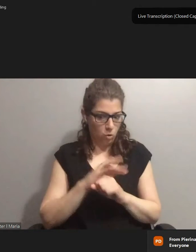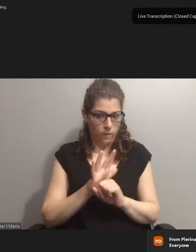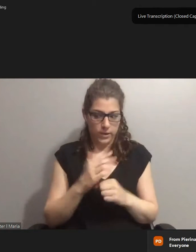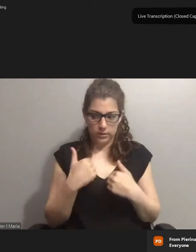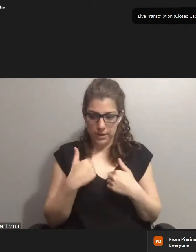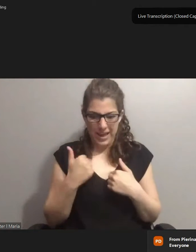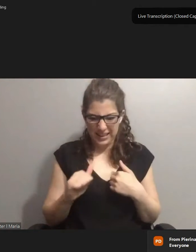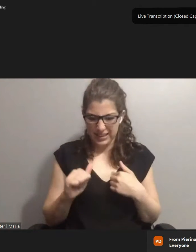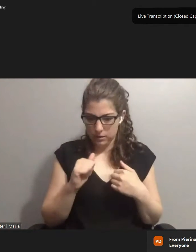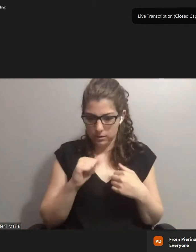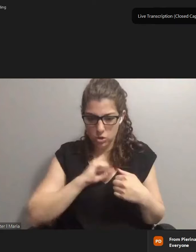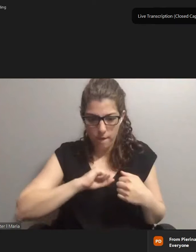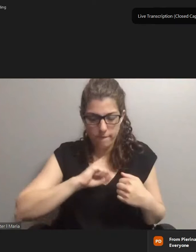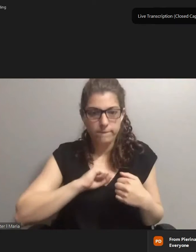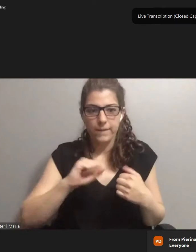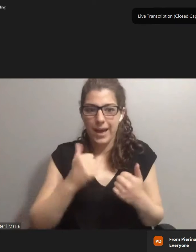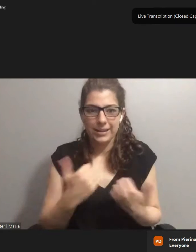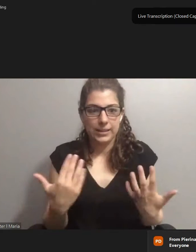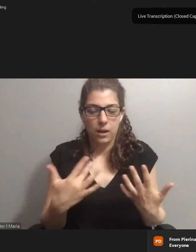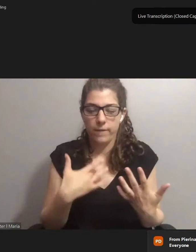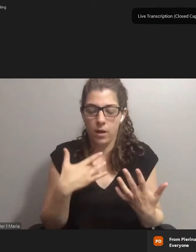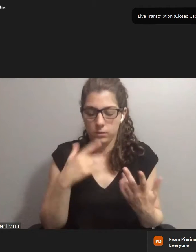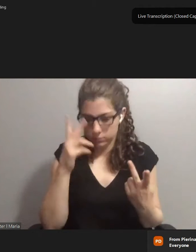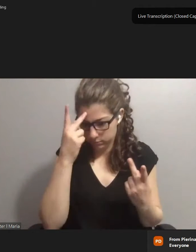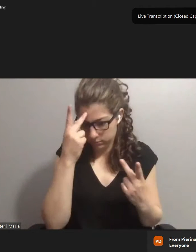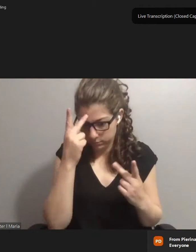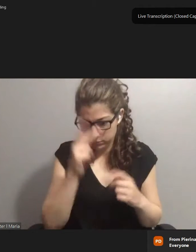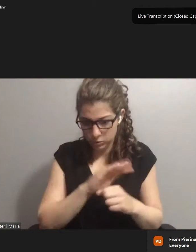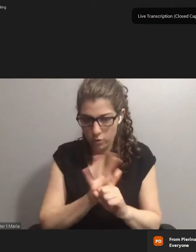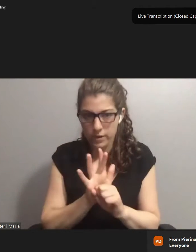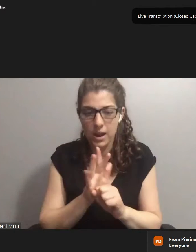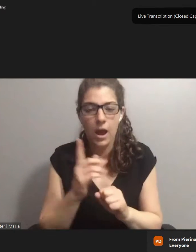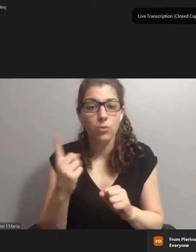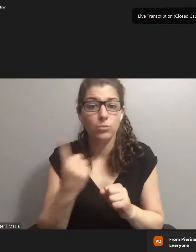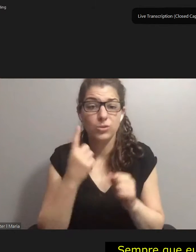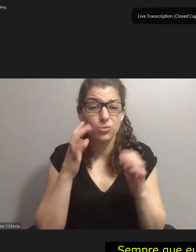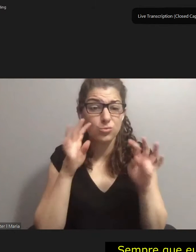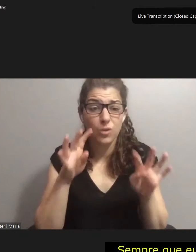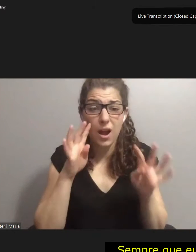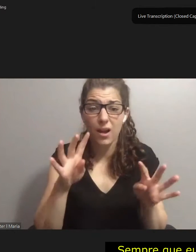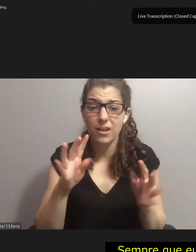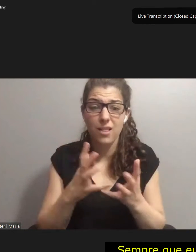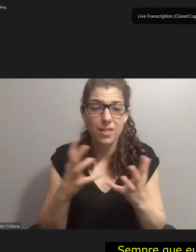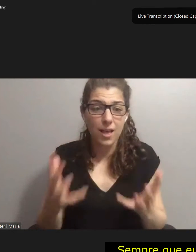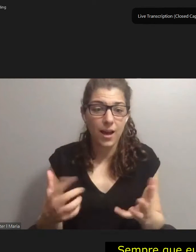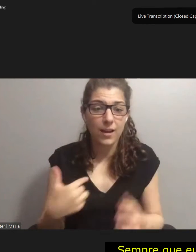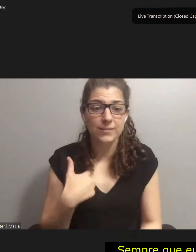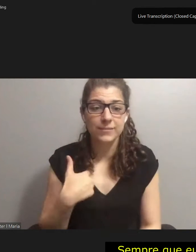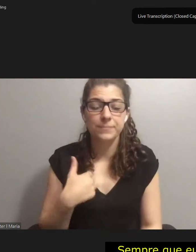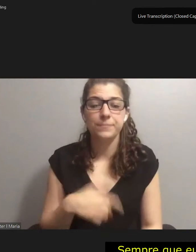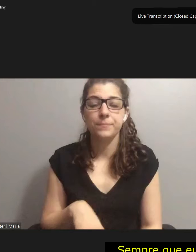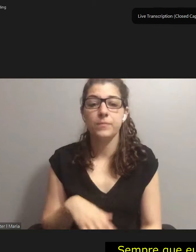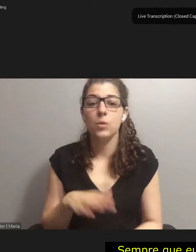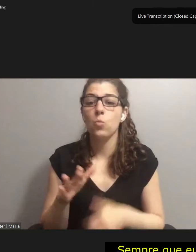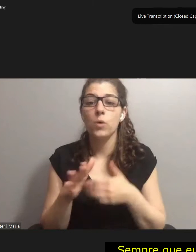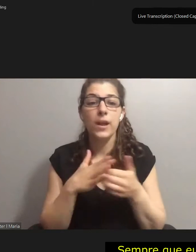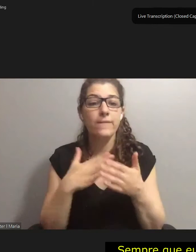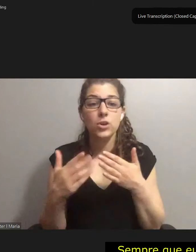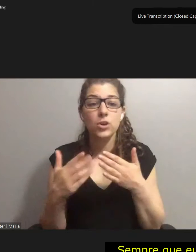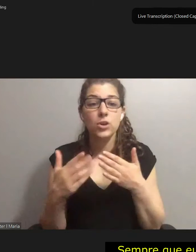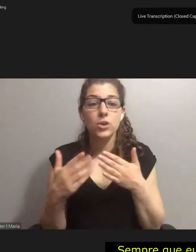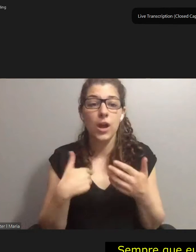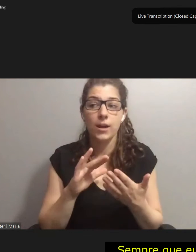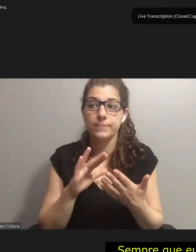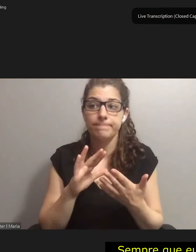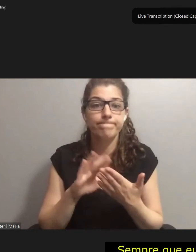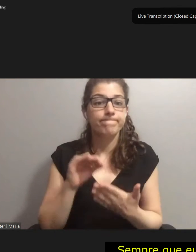I would inevitably and constantly cry. Whenever I learned someone